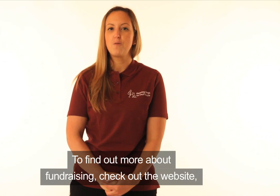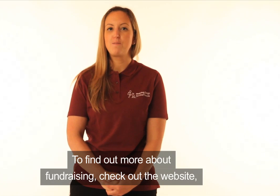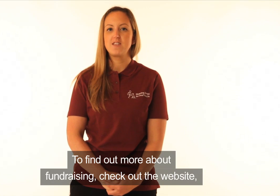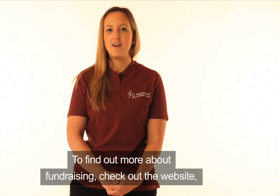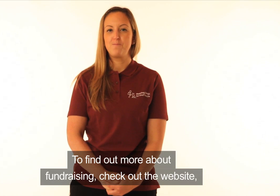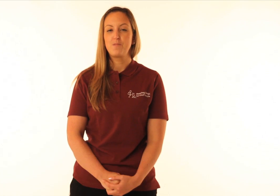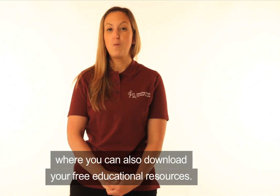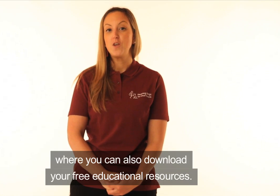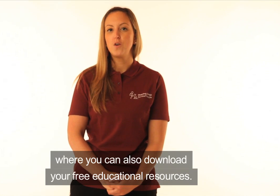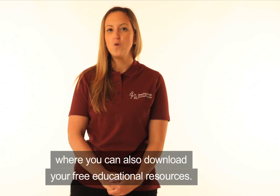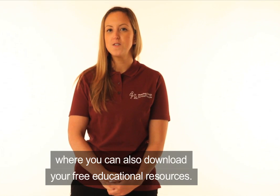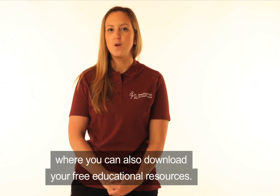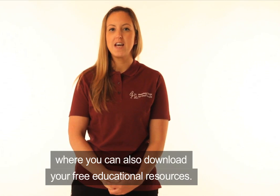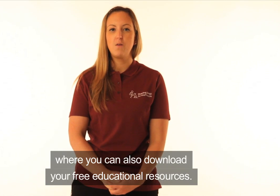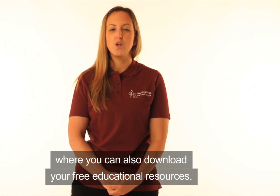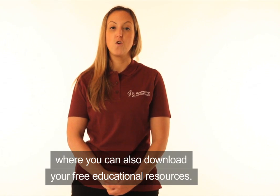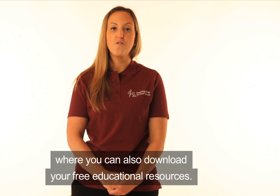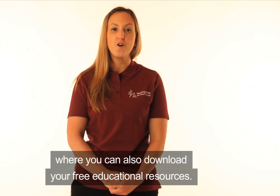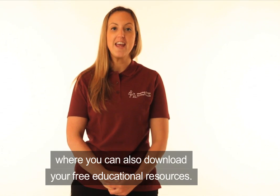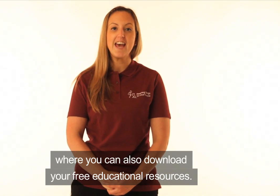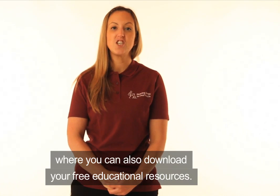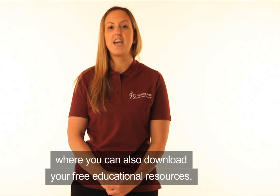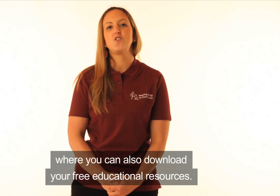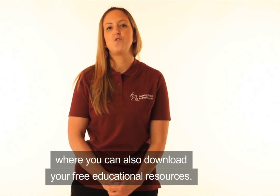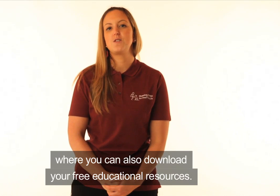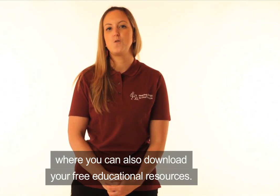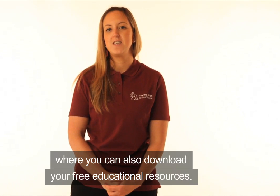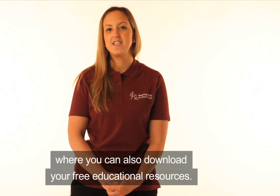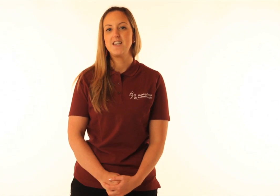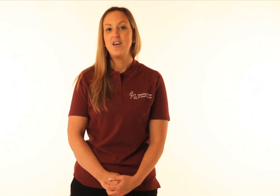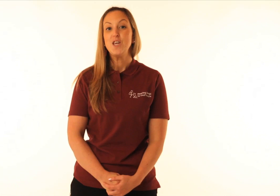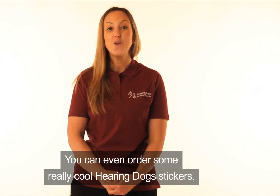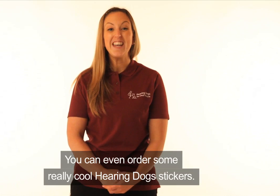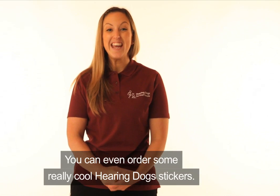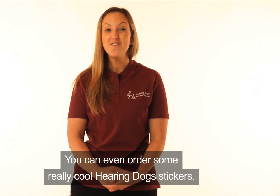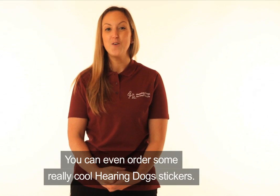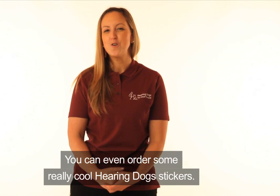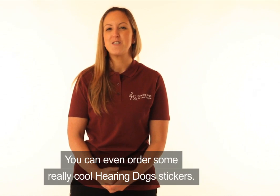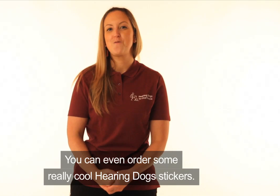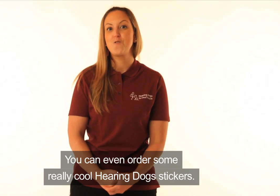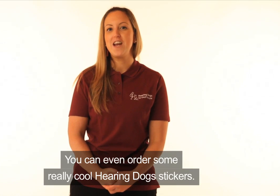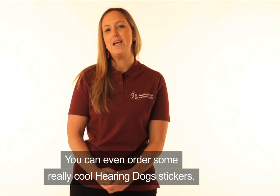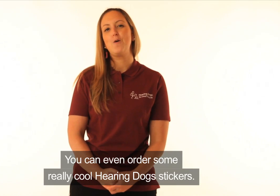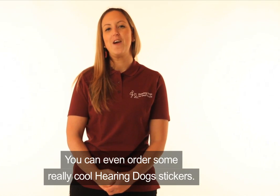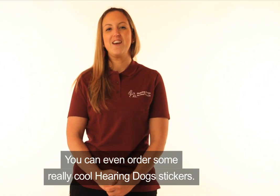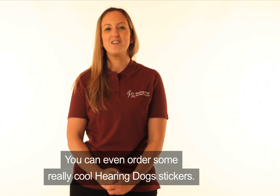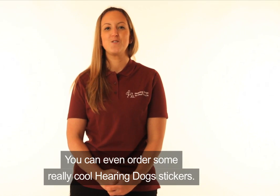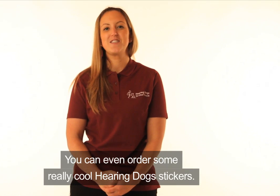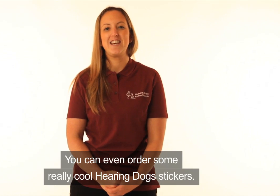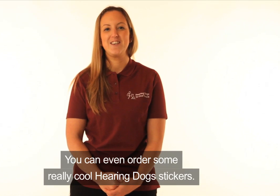website where you can also download your free educational resources. You can even order some really cool hearing dog stickers.